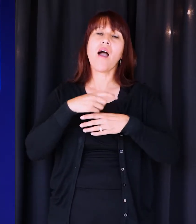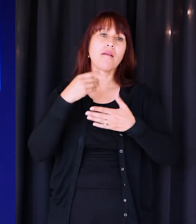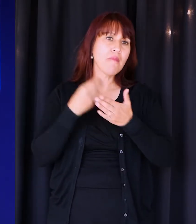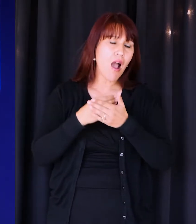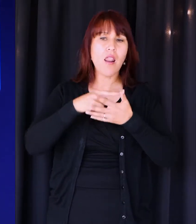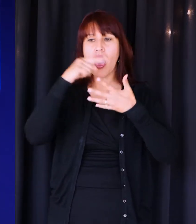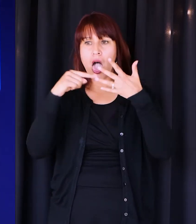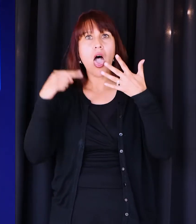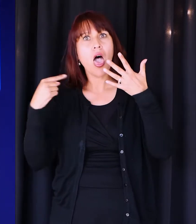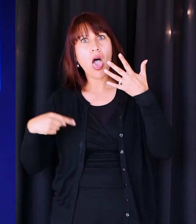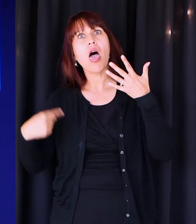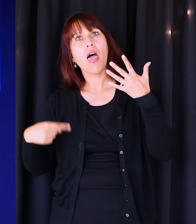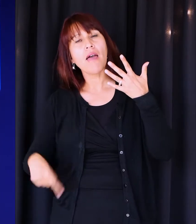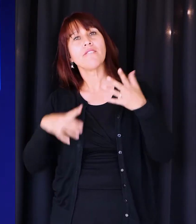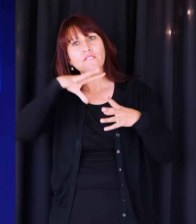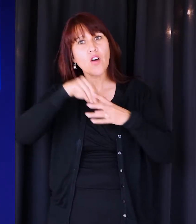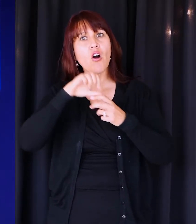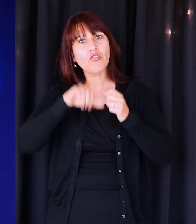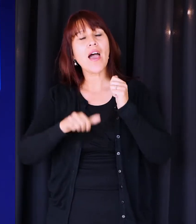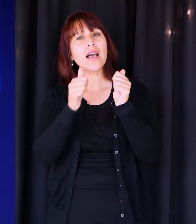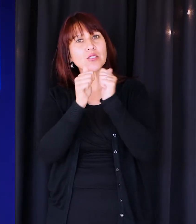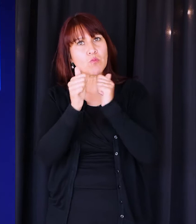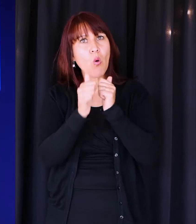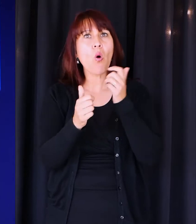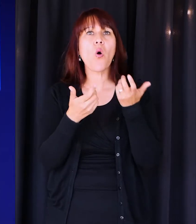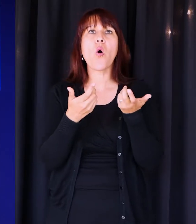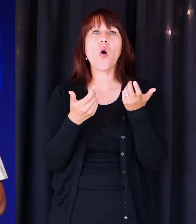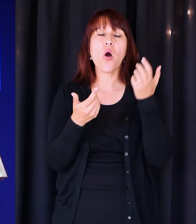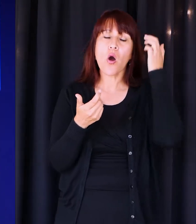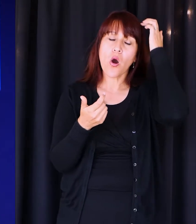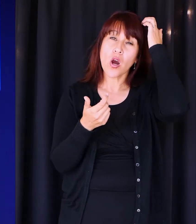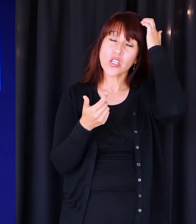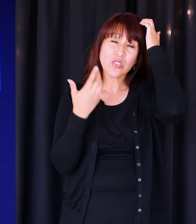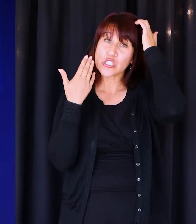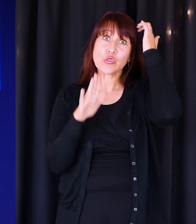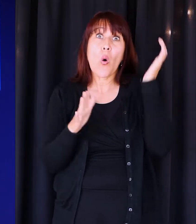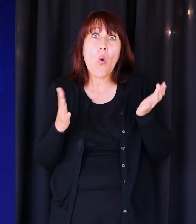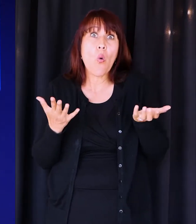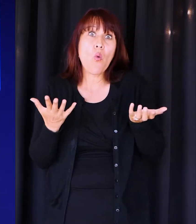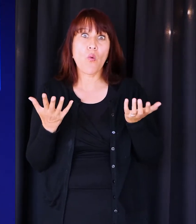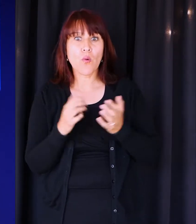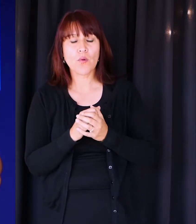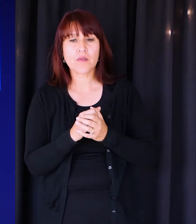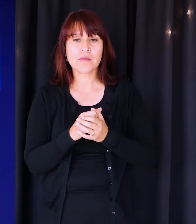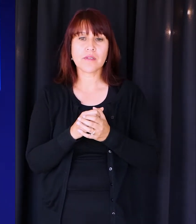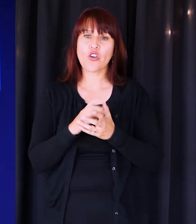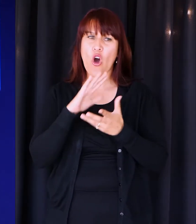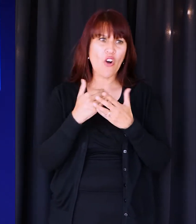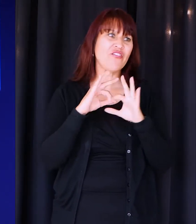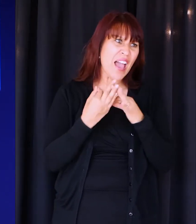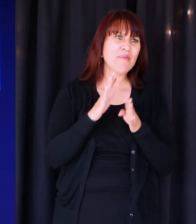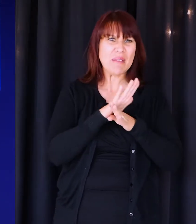how much money you were going to spend on this. You had no idea how much time it was going to take from you and your entire